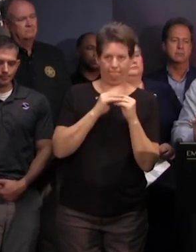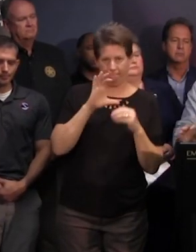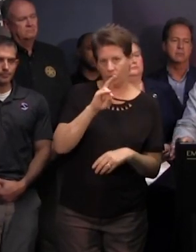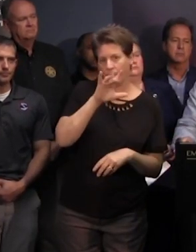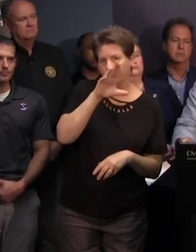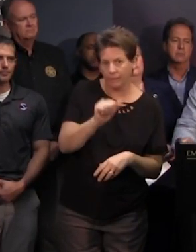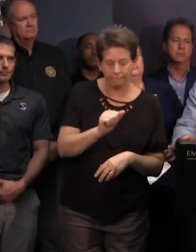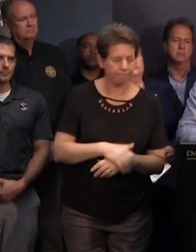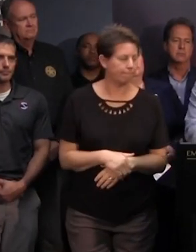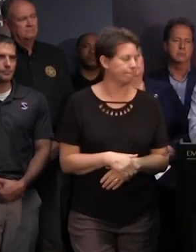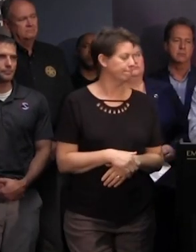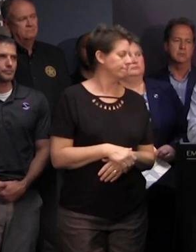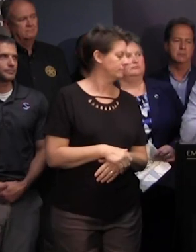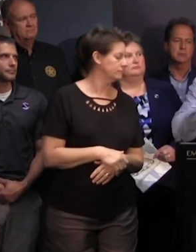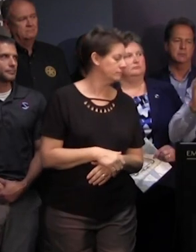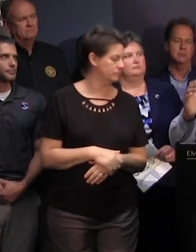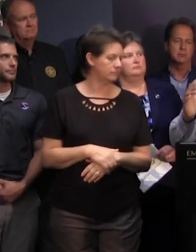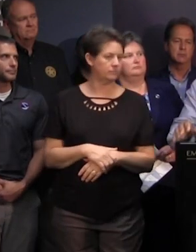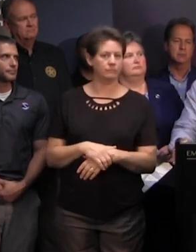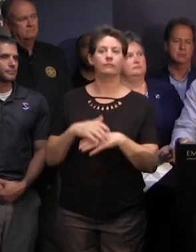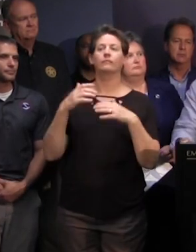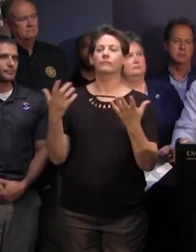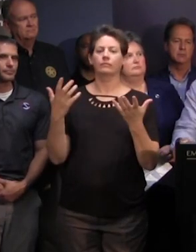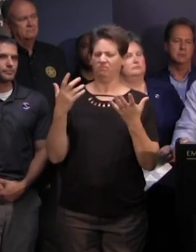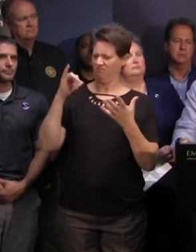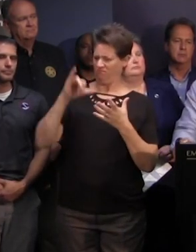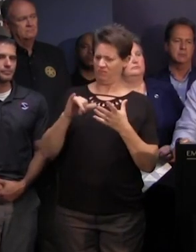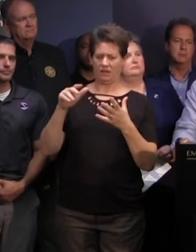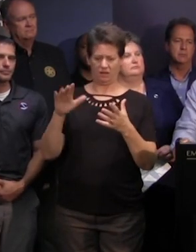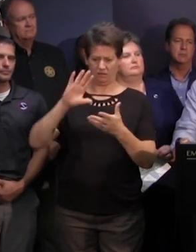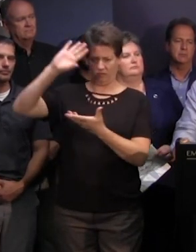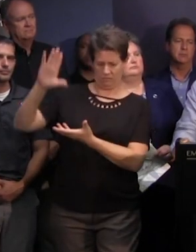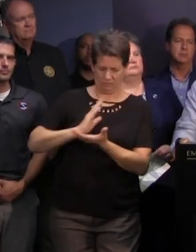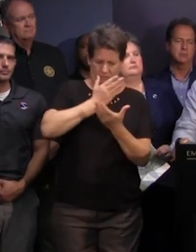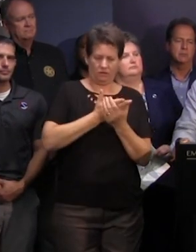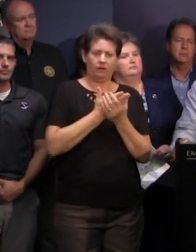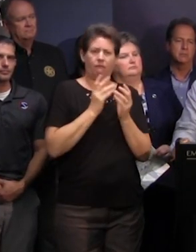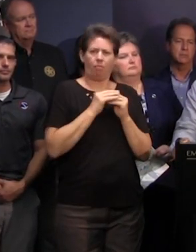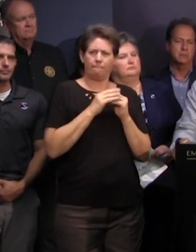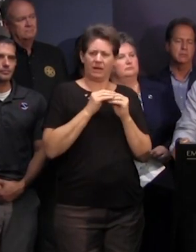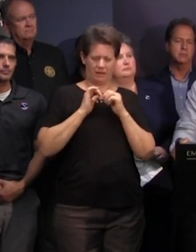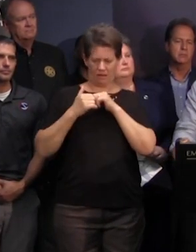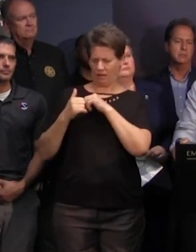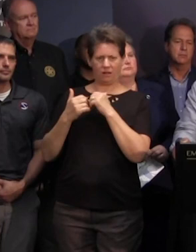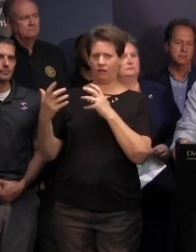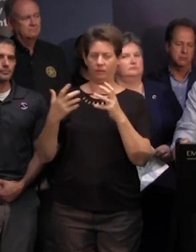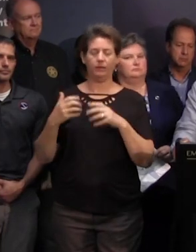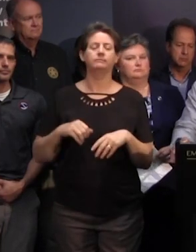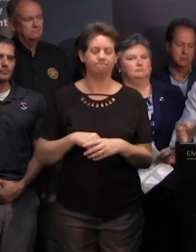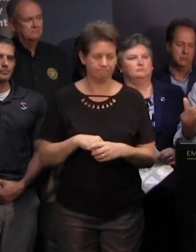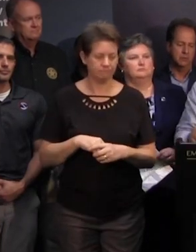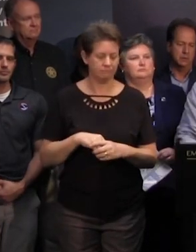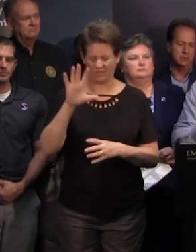how do we get the vehicles on the reverted side back to the regular westbound lanes of i-26 uh vehicles traveling uh